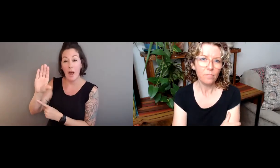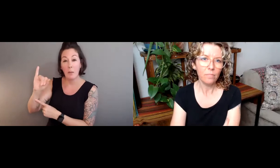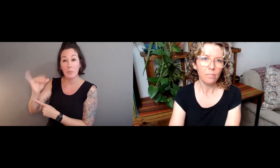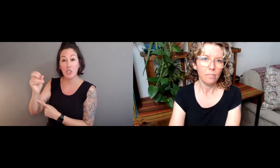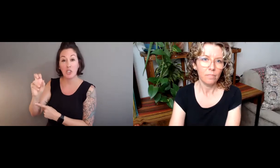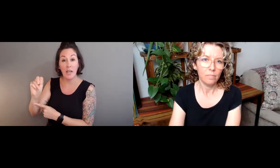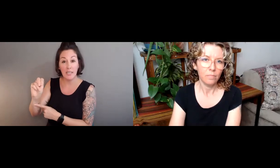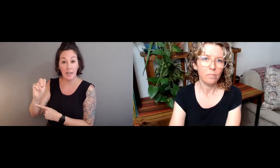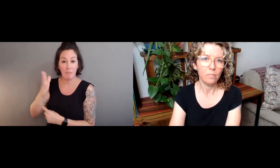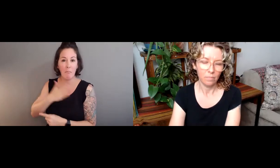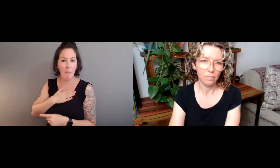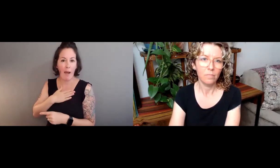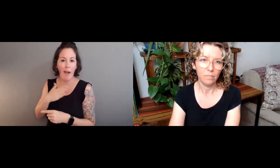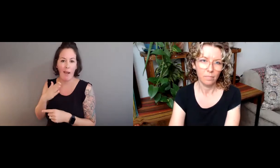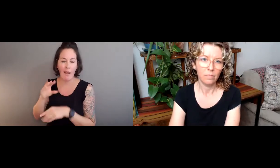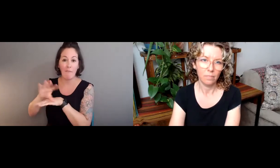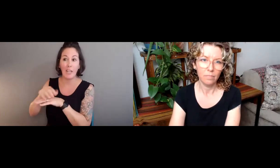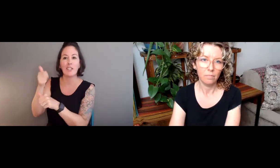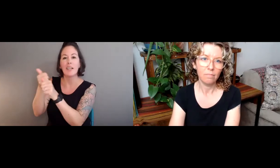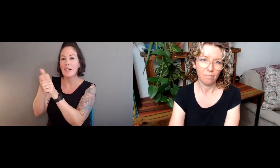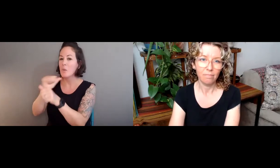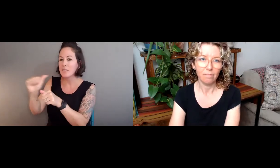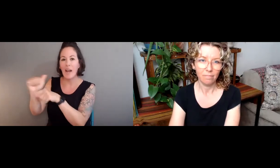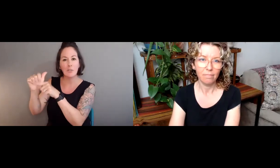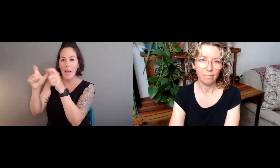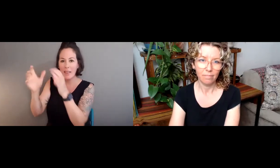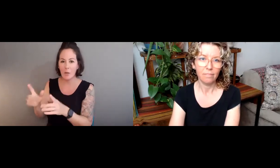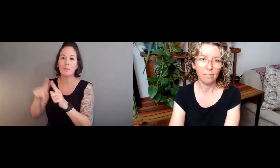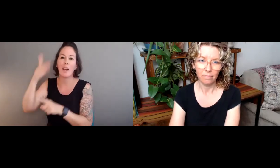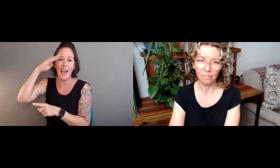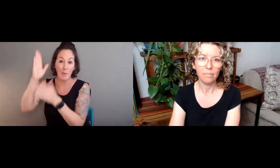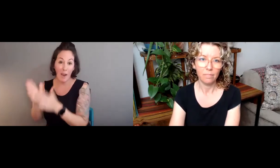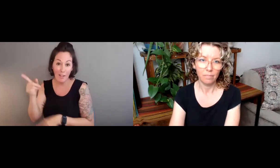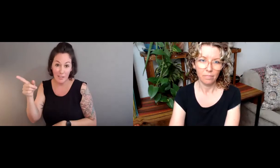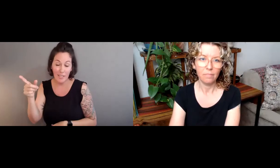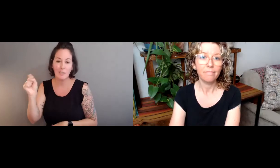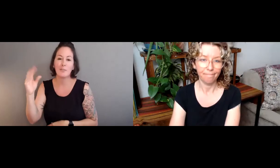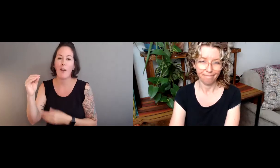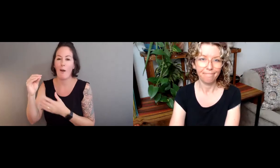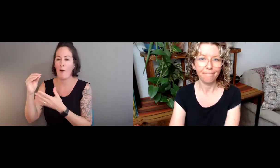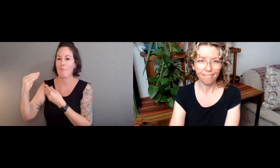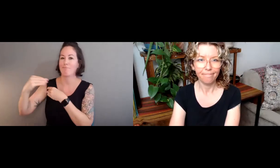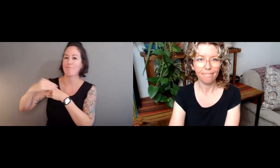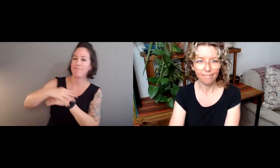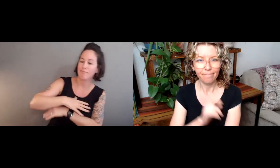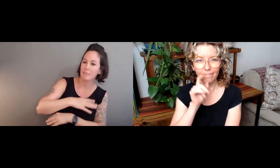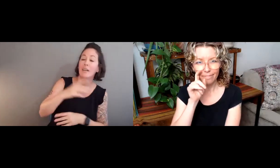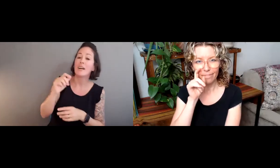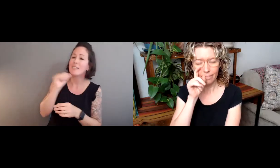Yes, I know several, several individuals, Bob Johnson, my advisor, was not a trained linguistics,